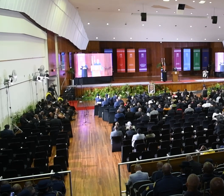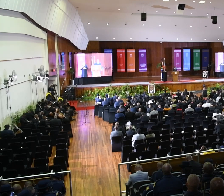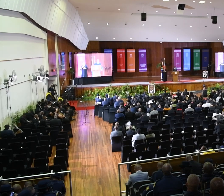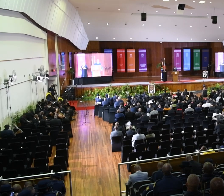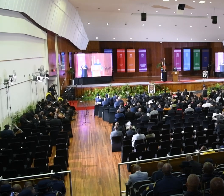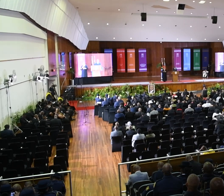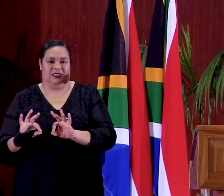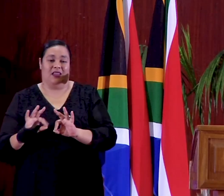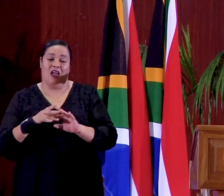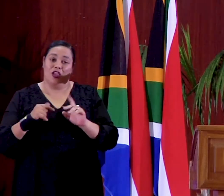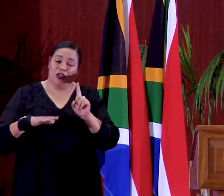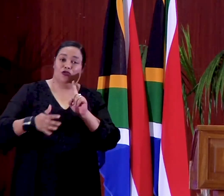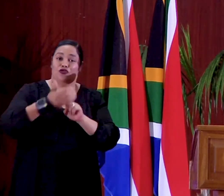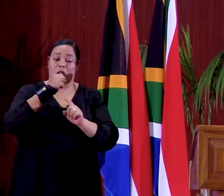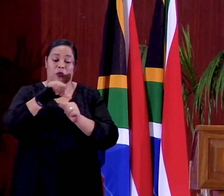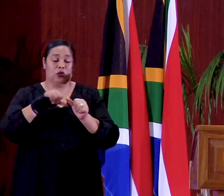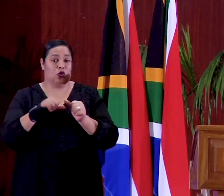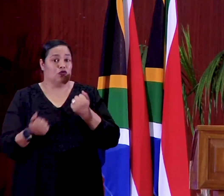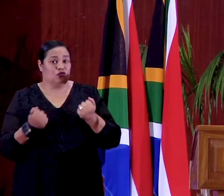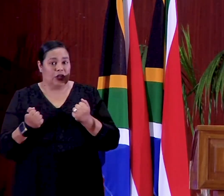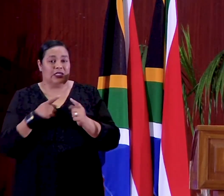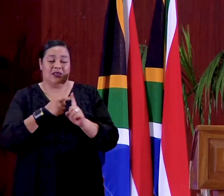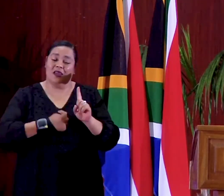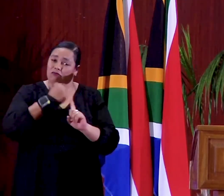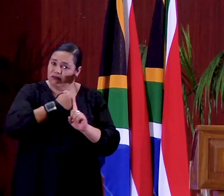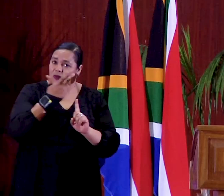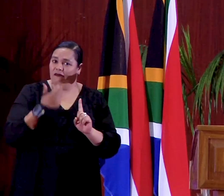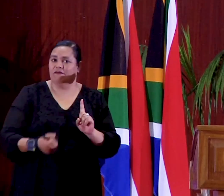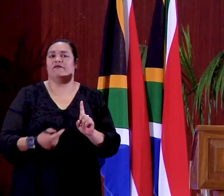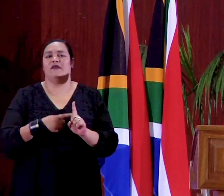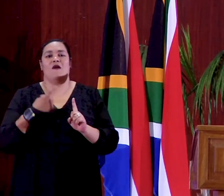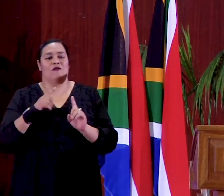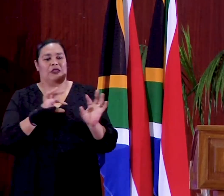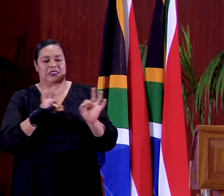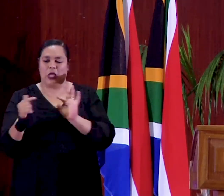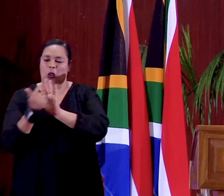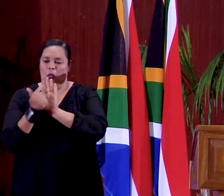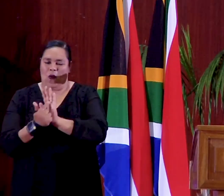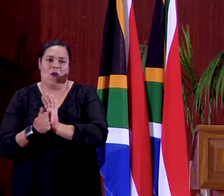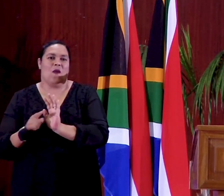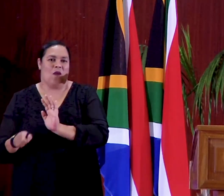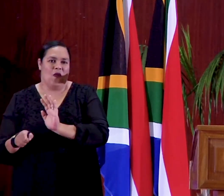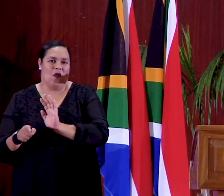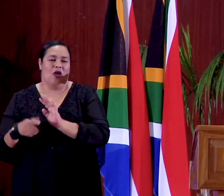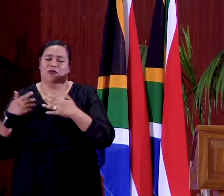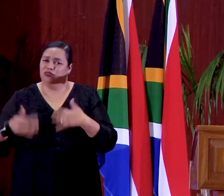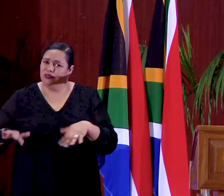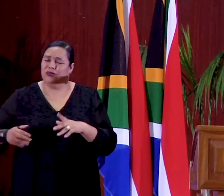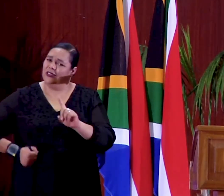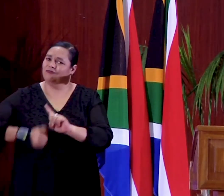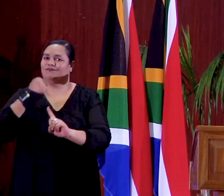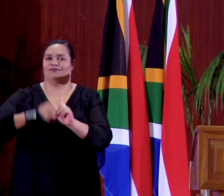As a champion of social justice, he advocated for these laws tirelessly.